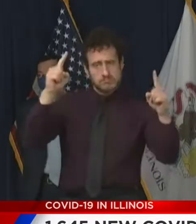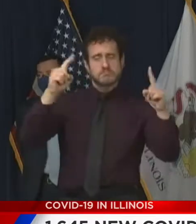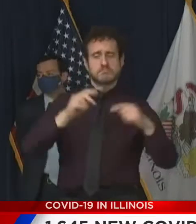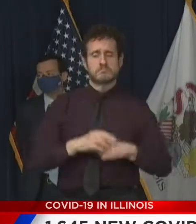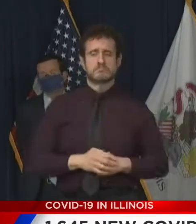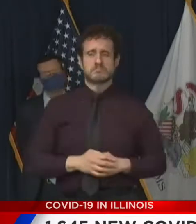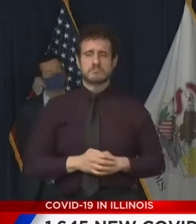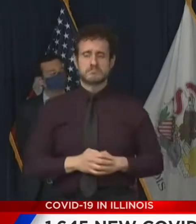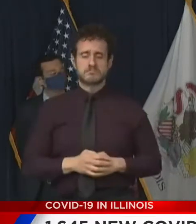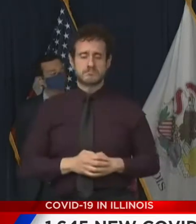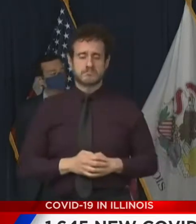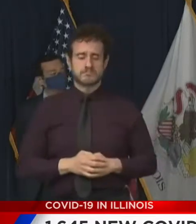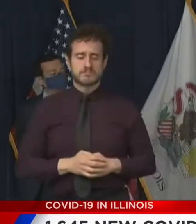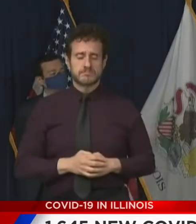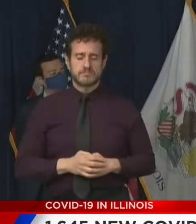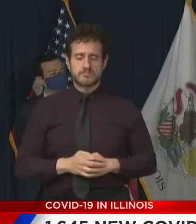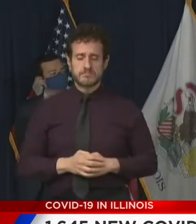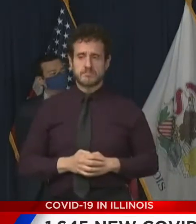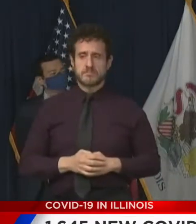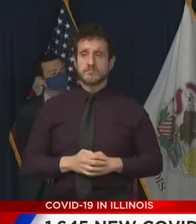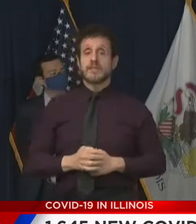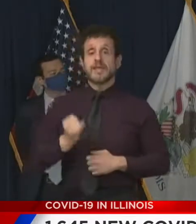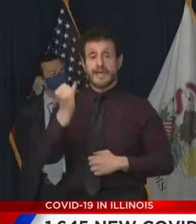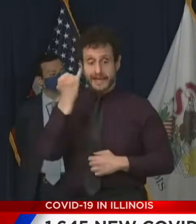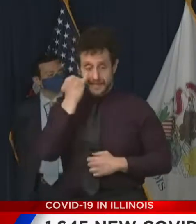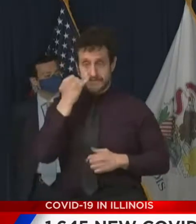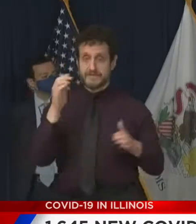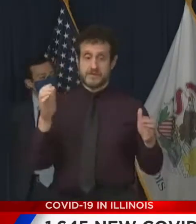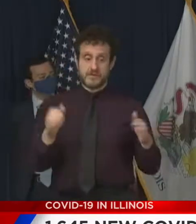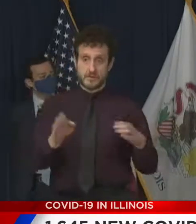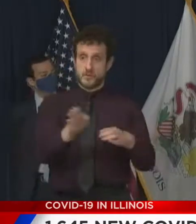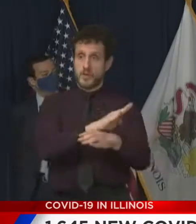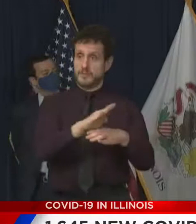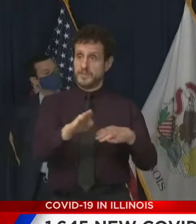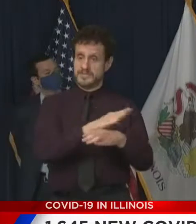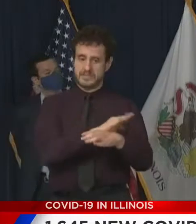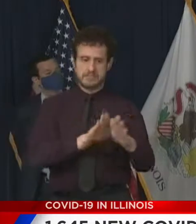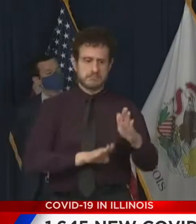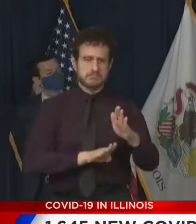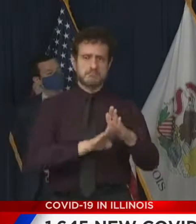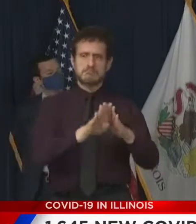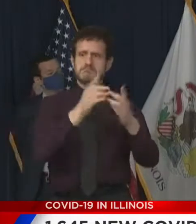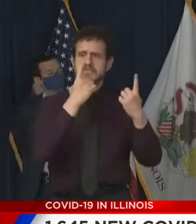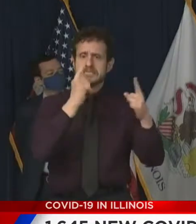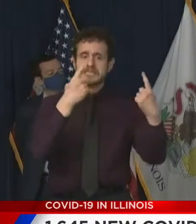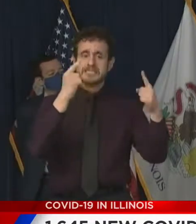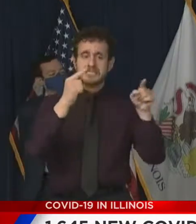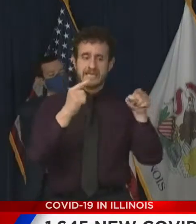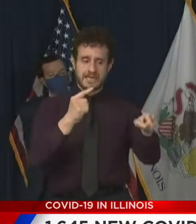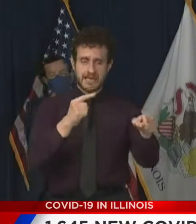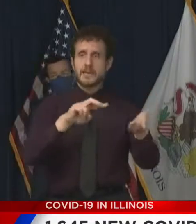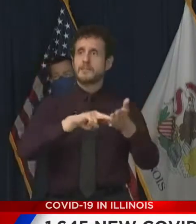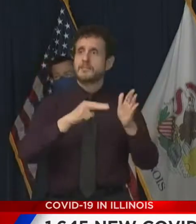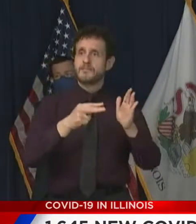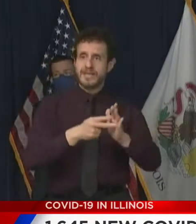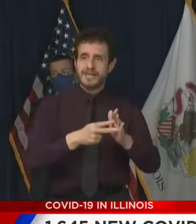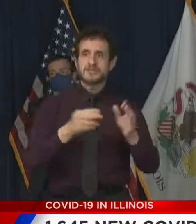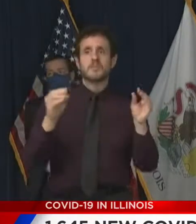the thriving of a small business can present the opportunity